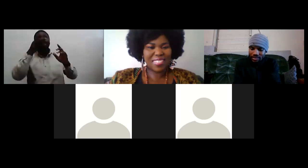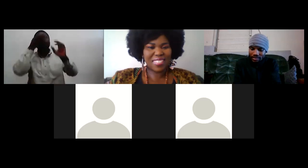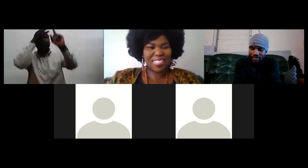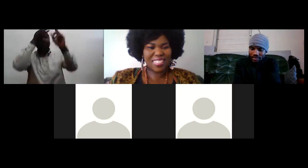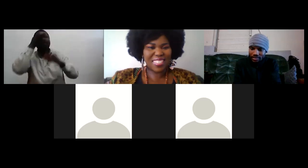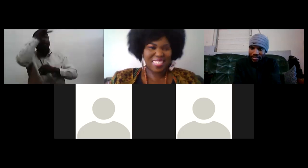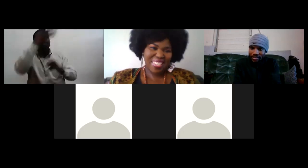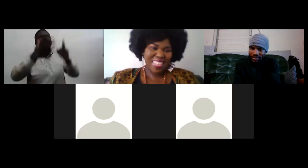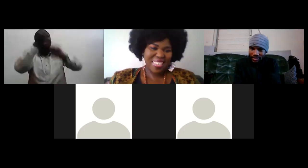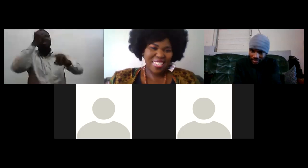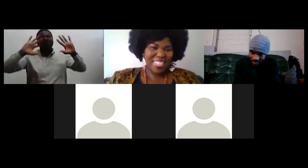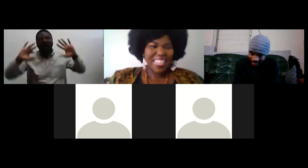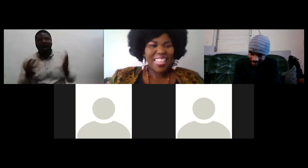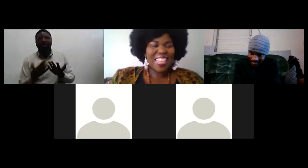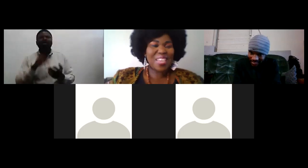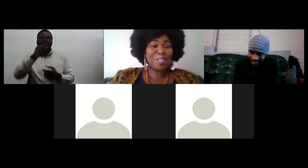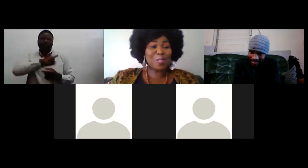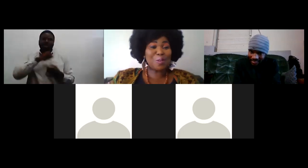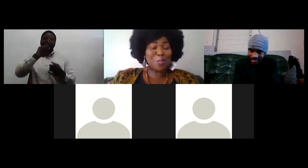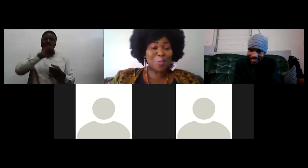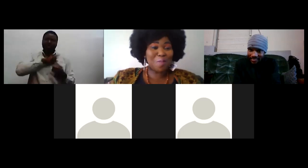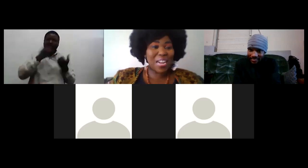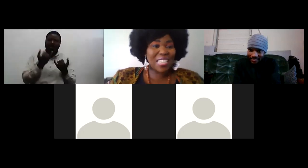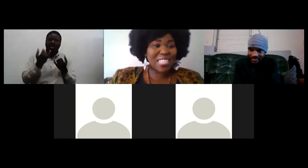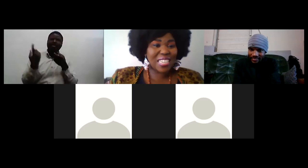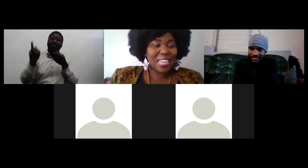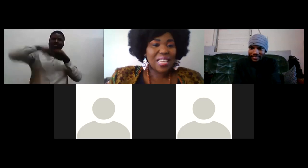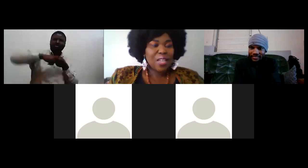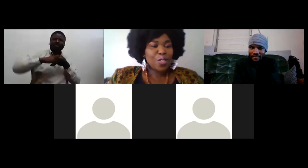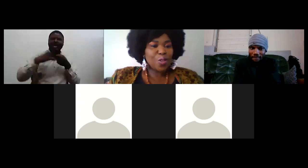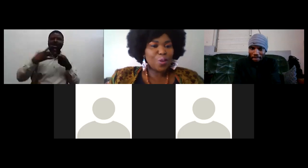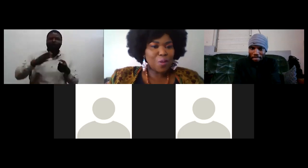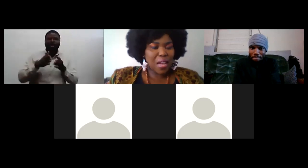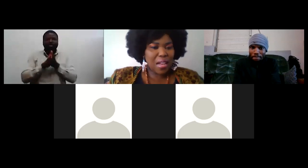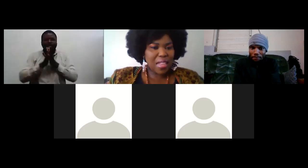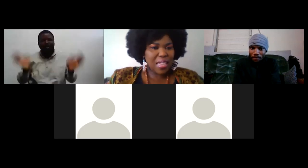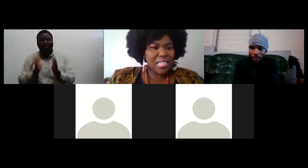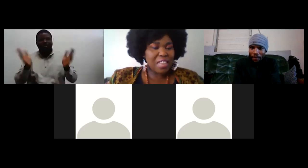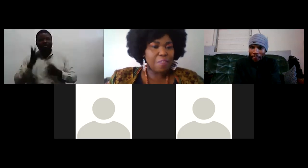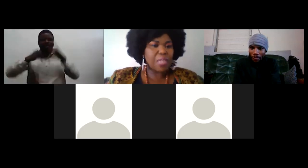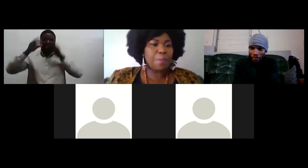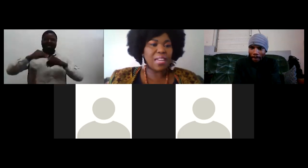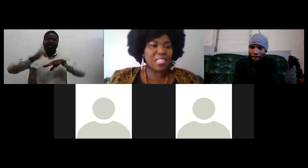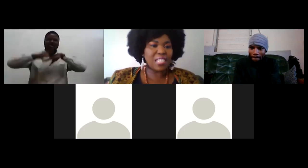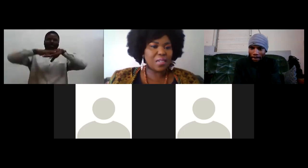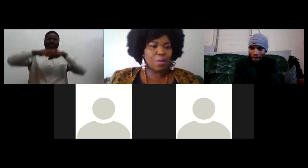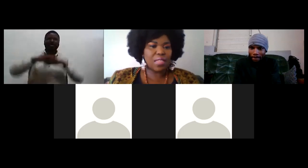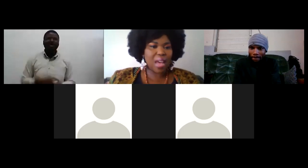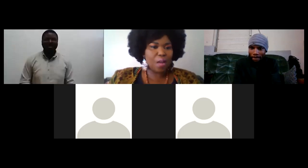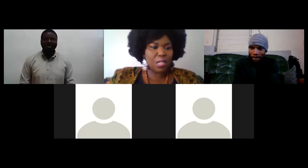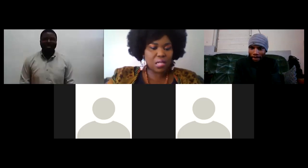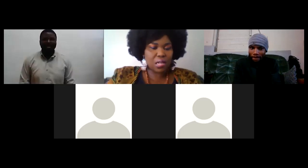session today thank you thank you so so much so uh that is everybody berrington